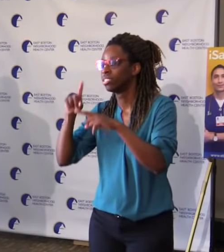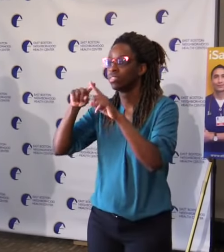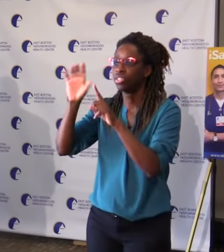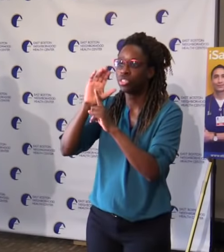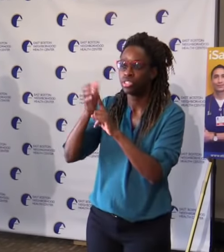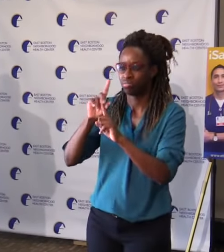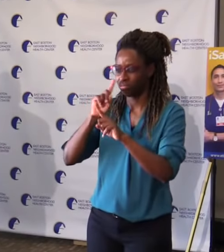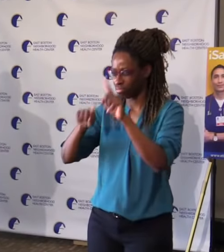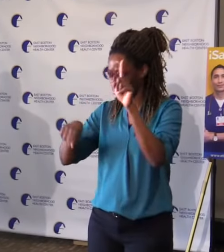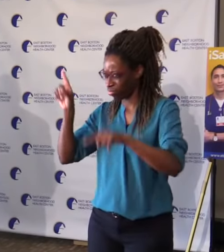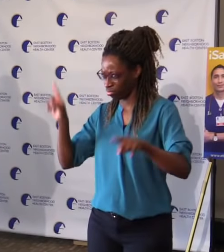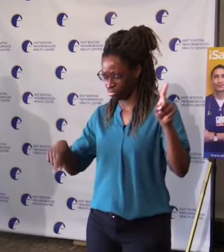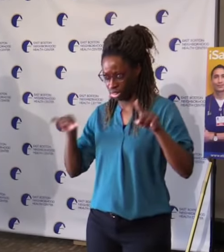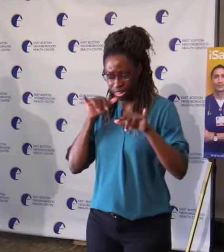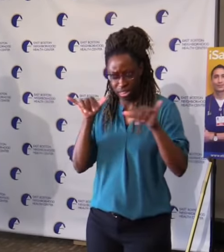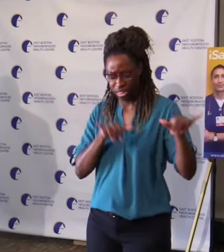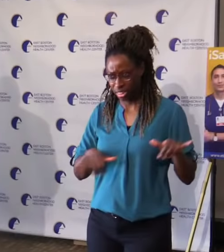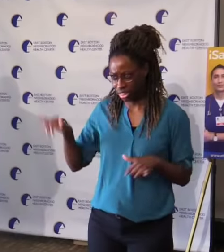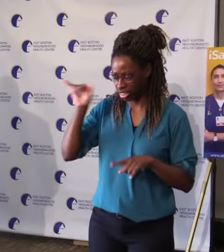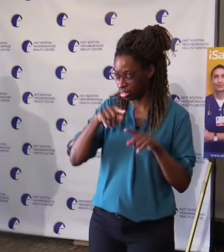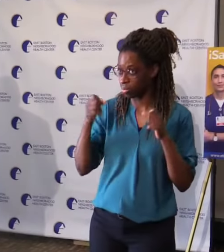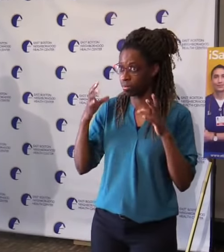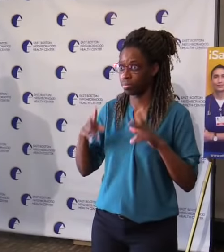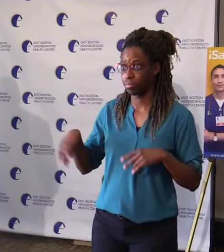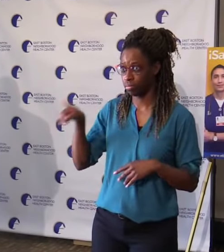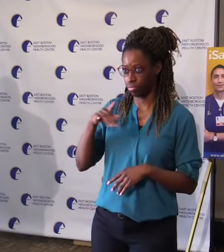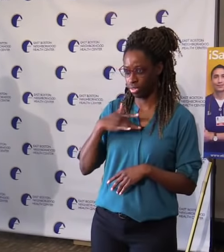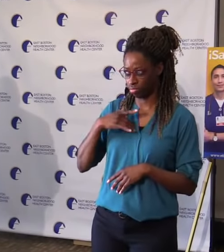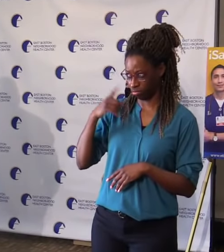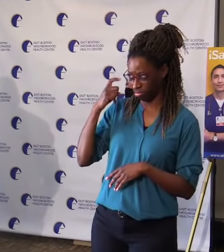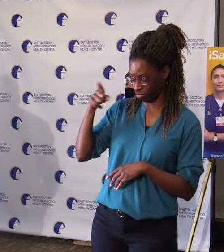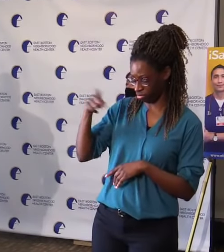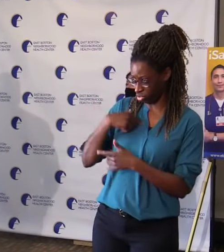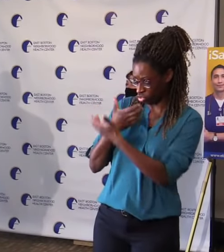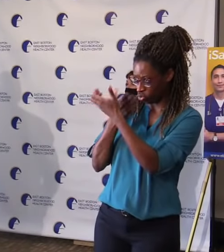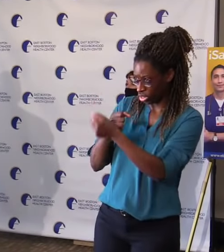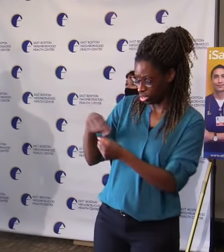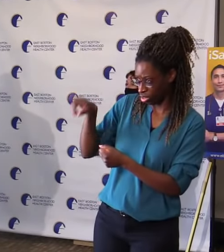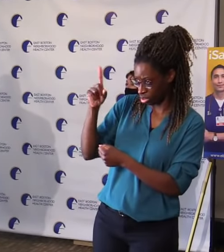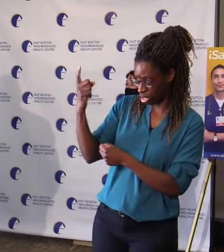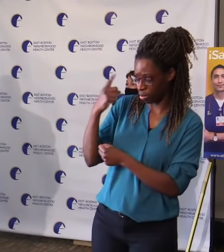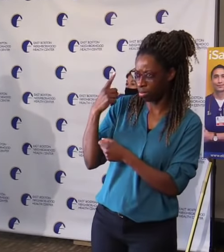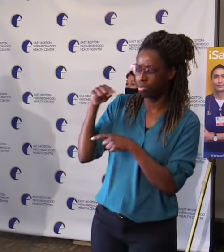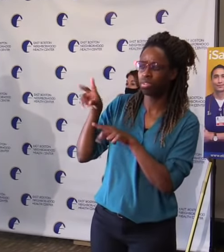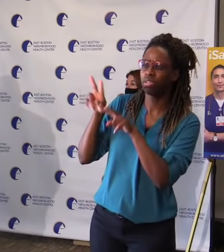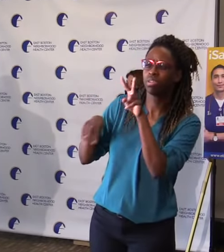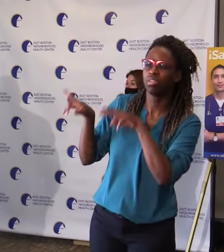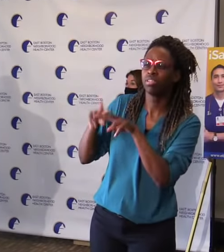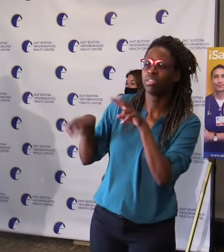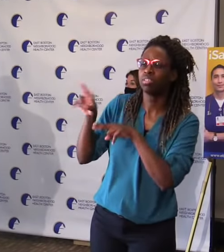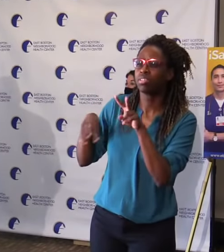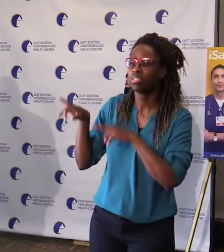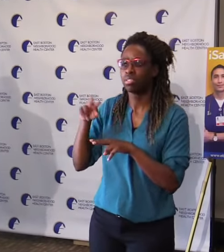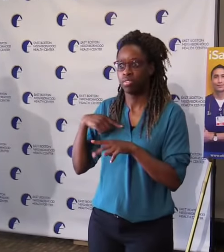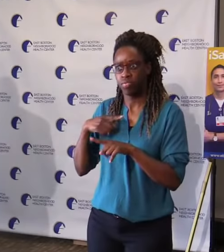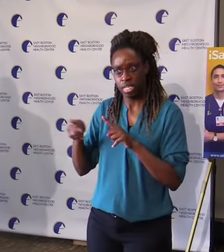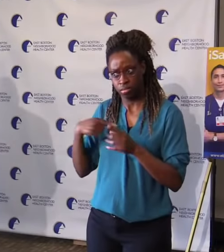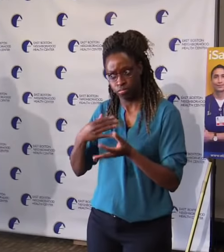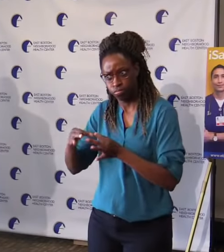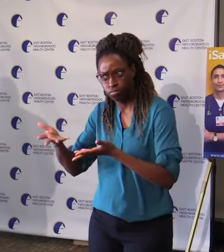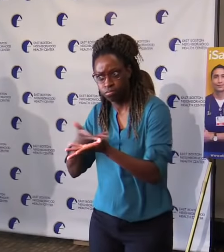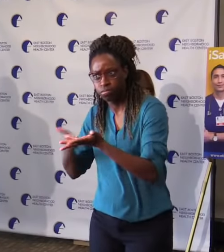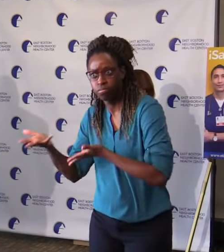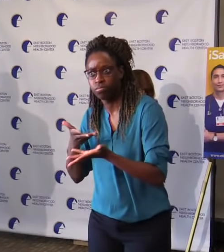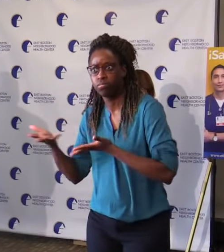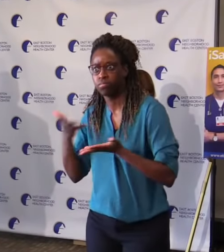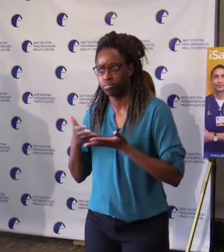mistrust in our medical and government institutions. But, importantly, our patients trust us. And it is that trust,